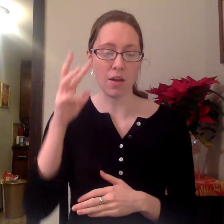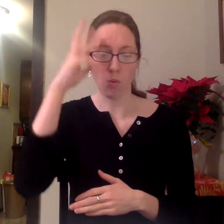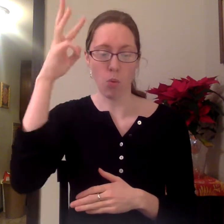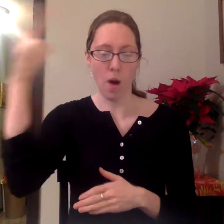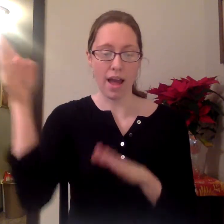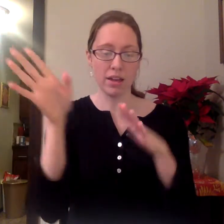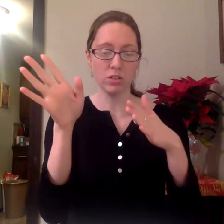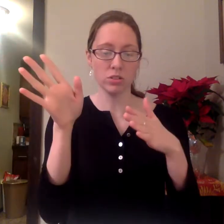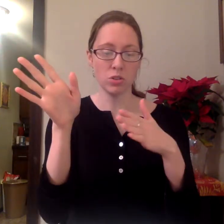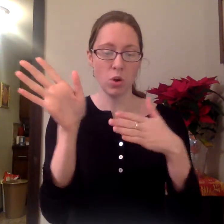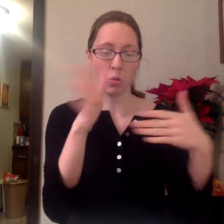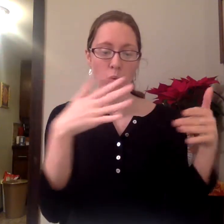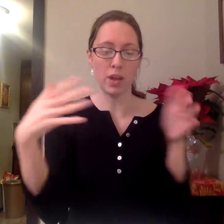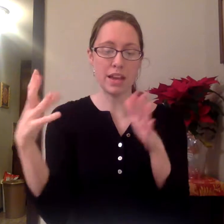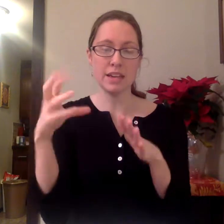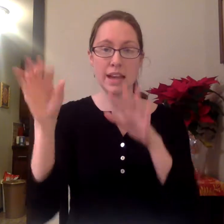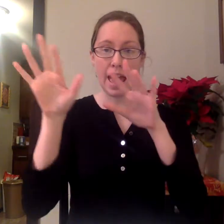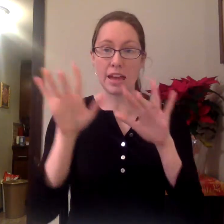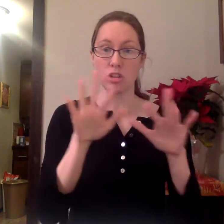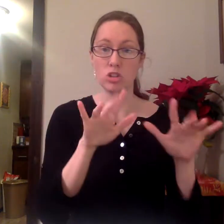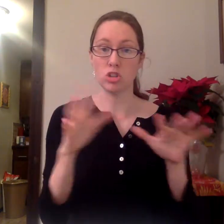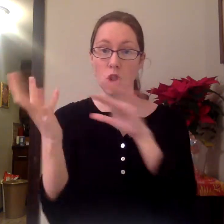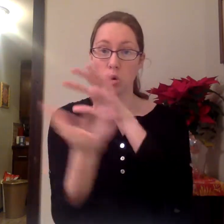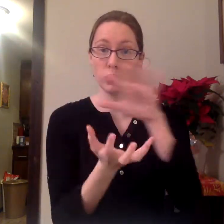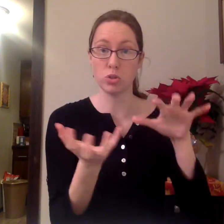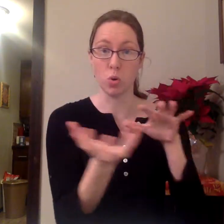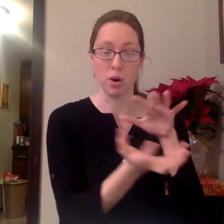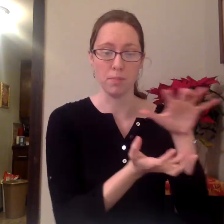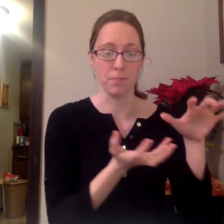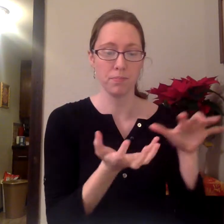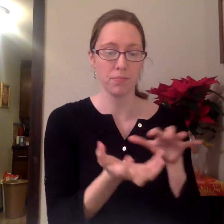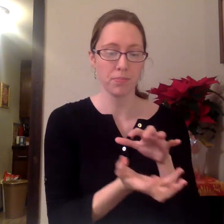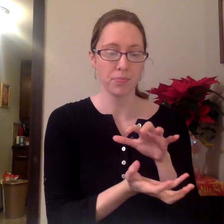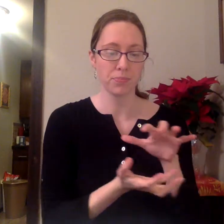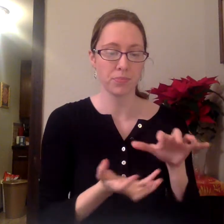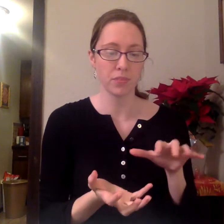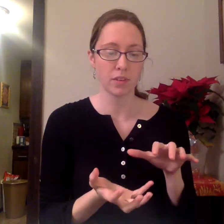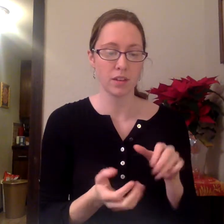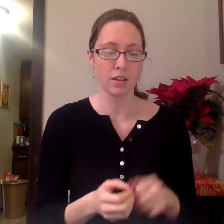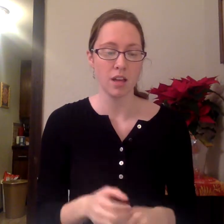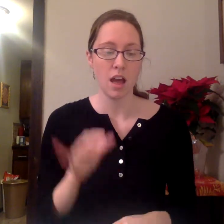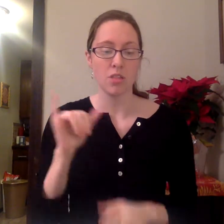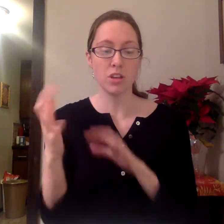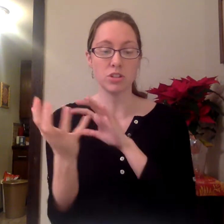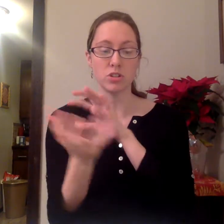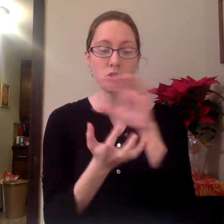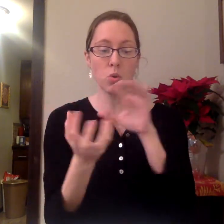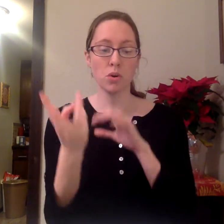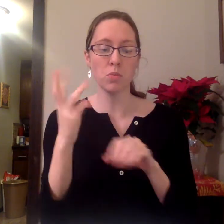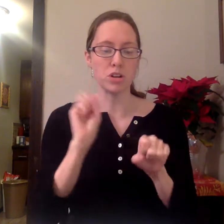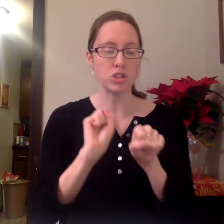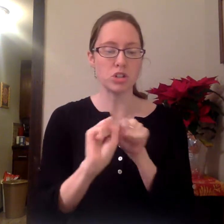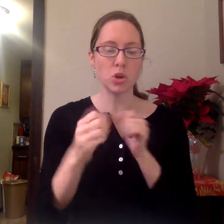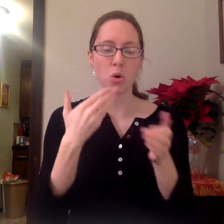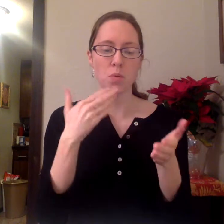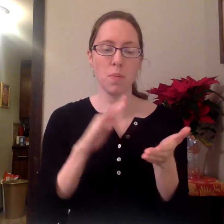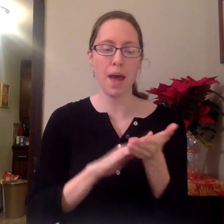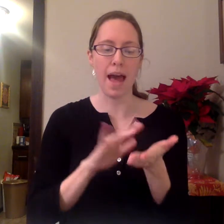wild wind and snow storm. The storm was so bad